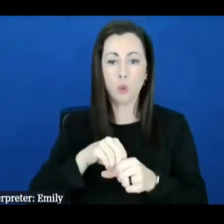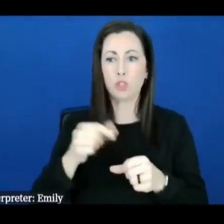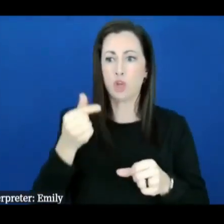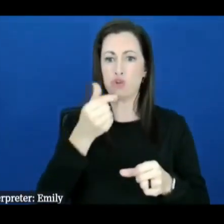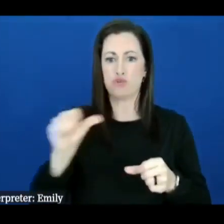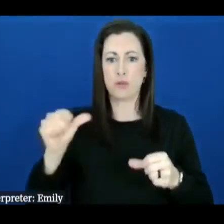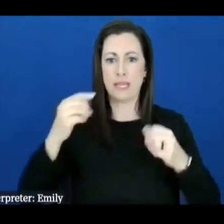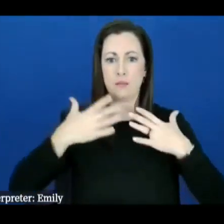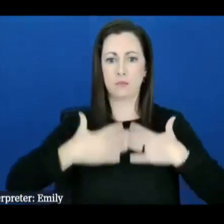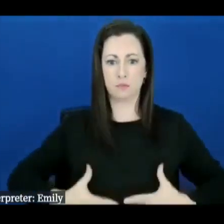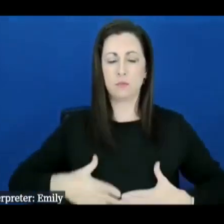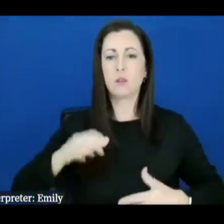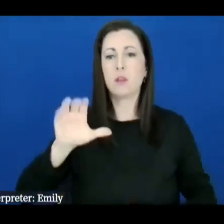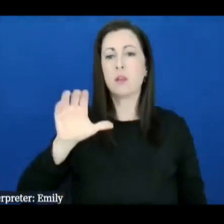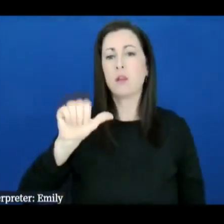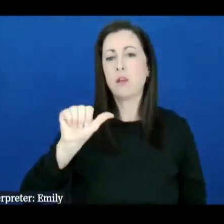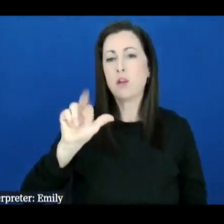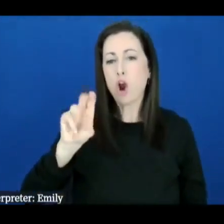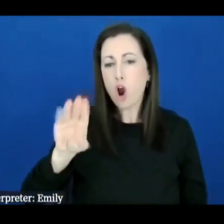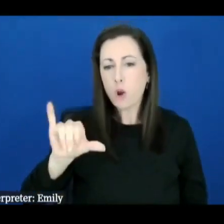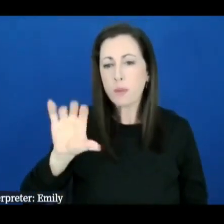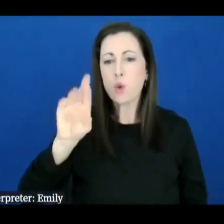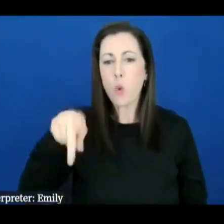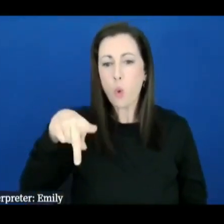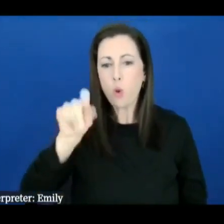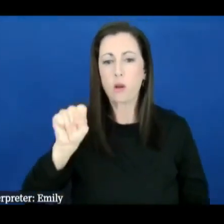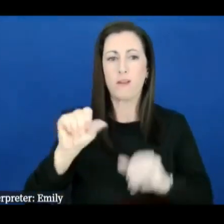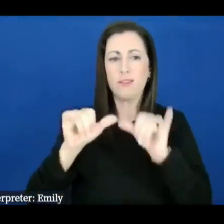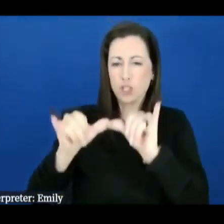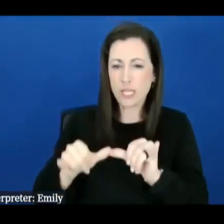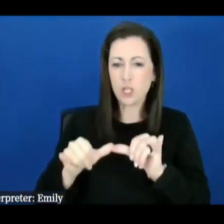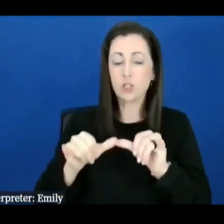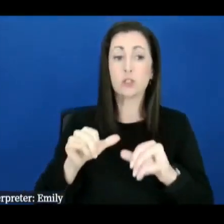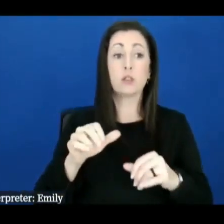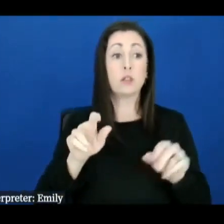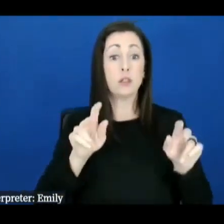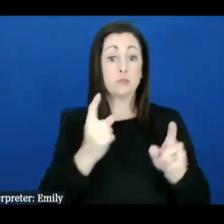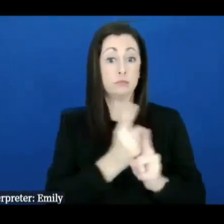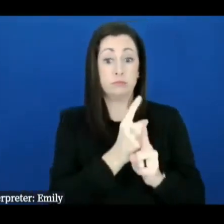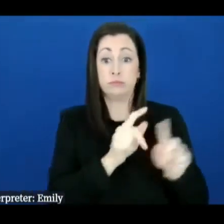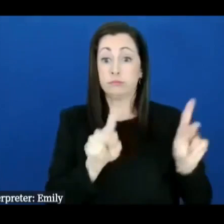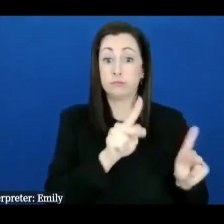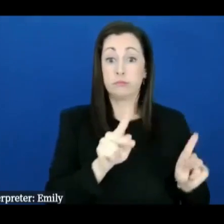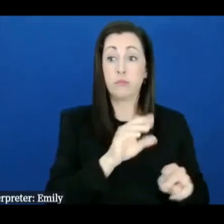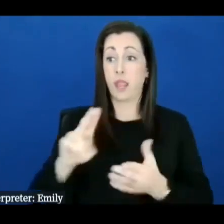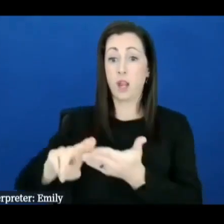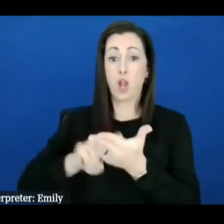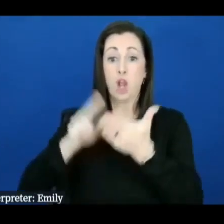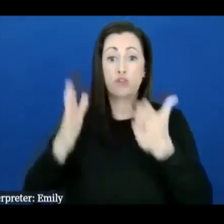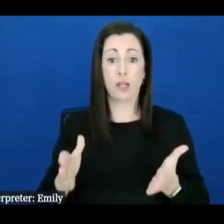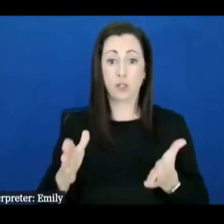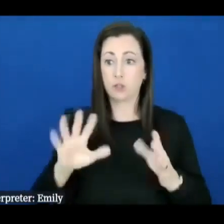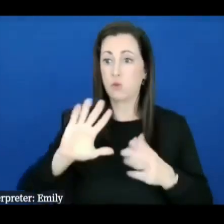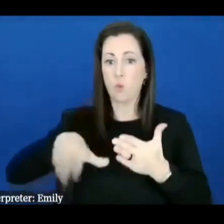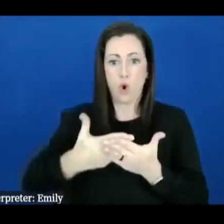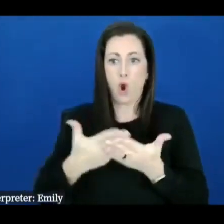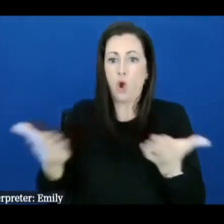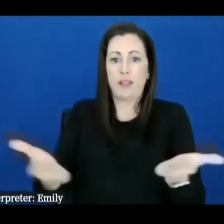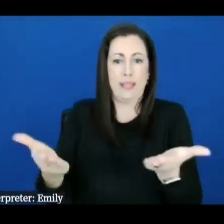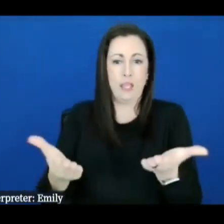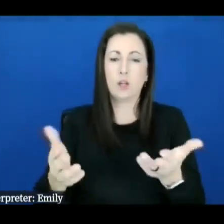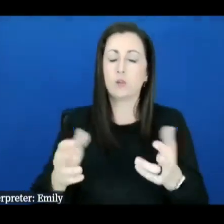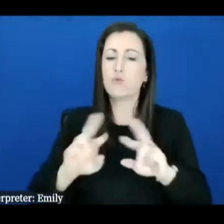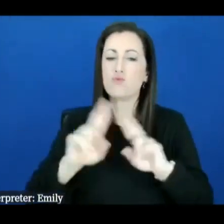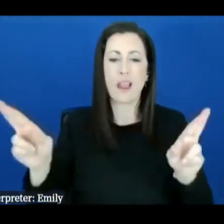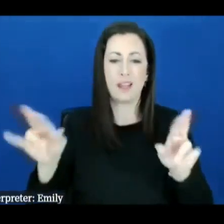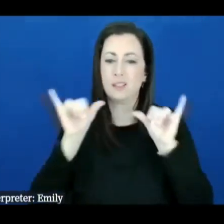army corps manager personnel civilians like myself and contractors on the ground now um and we're postured to be here for for